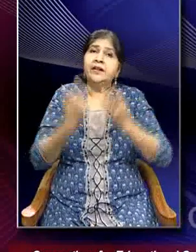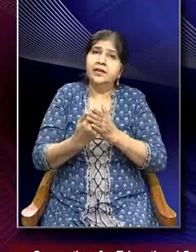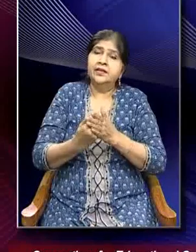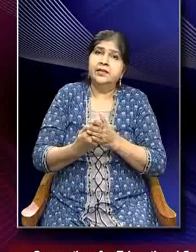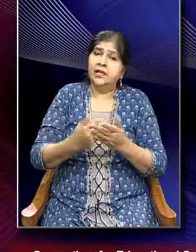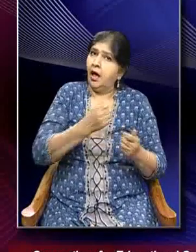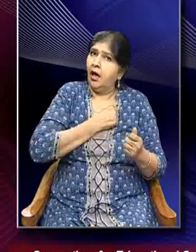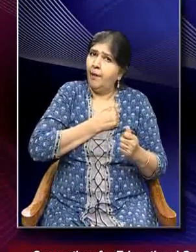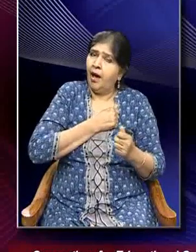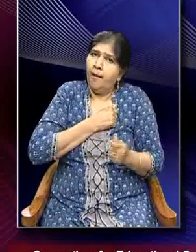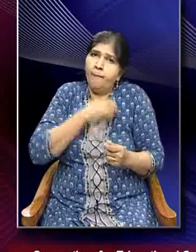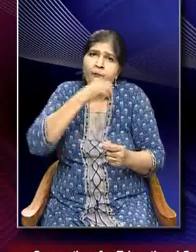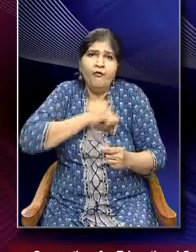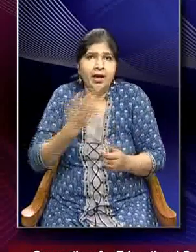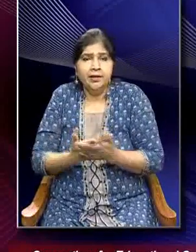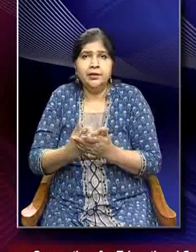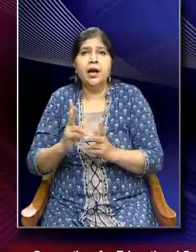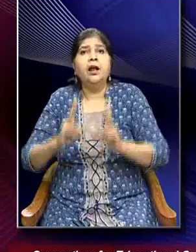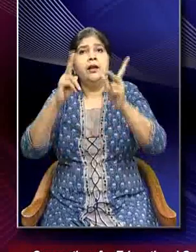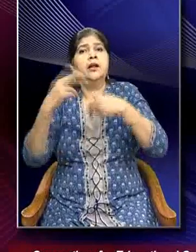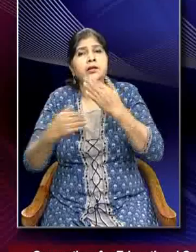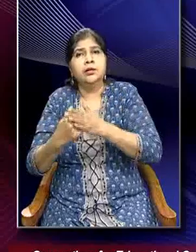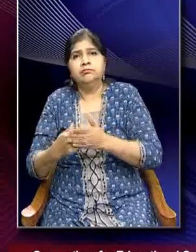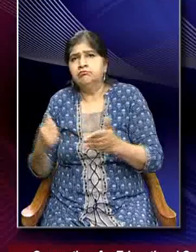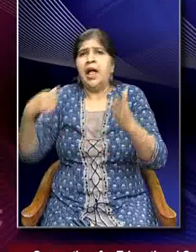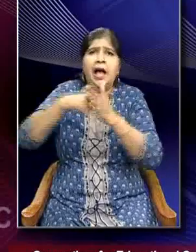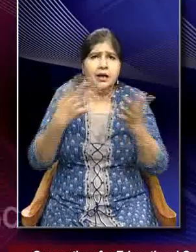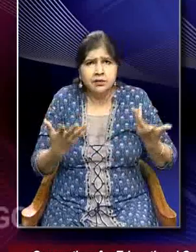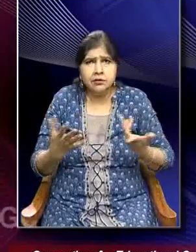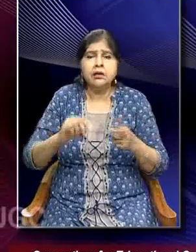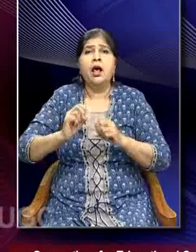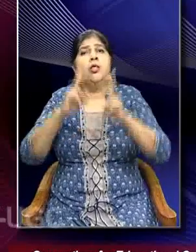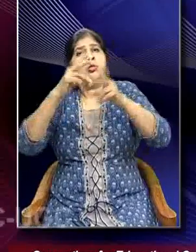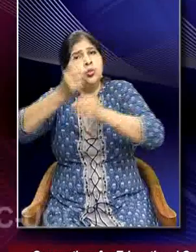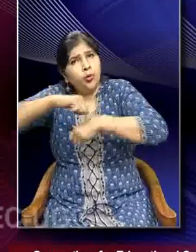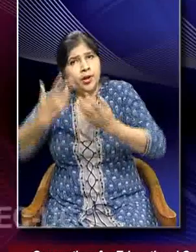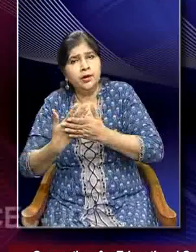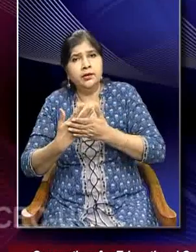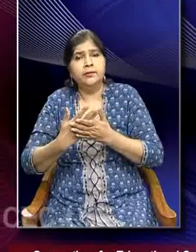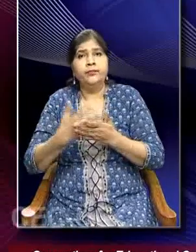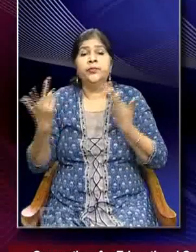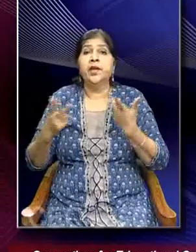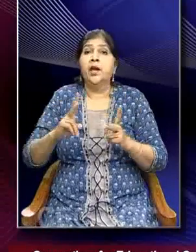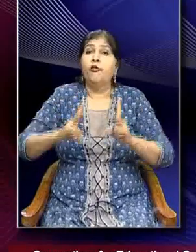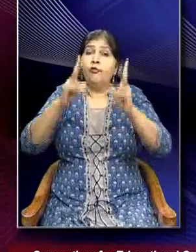deliberate, natural or accidental means. Now, with the end of forest cover to make